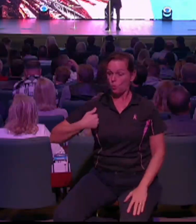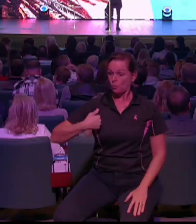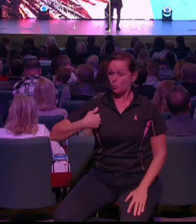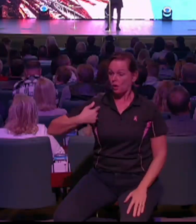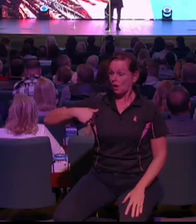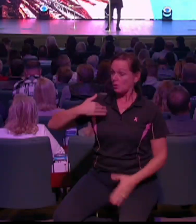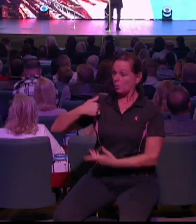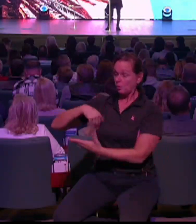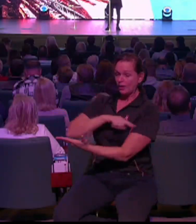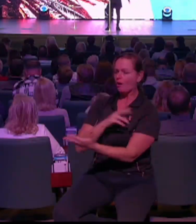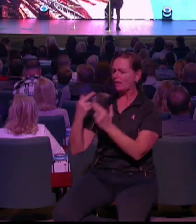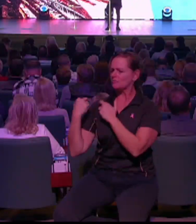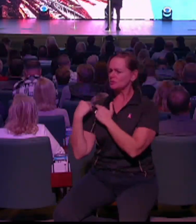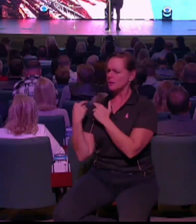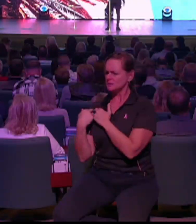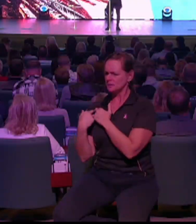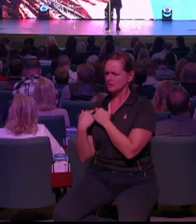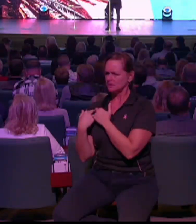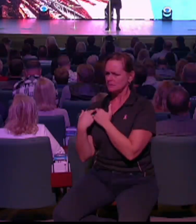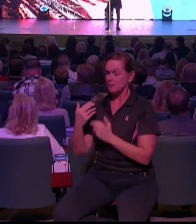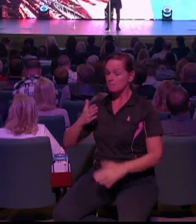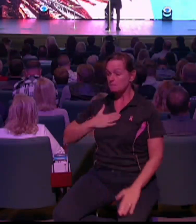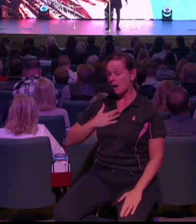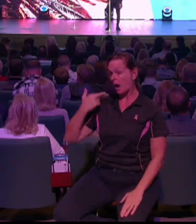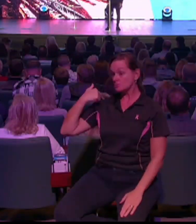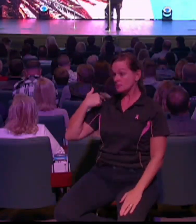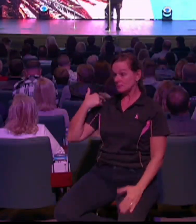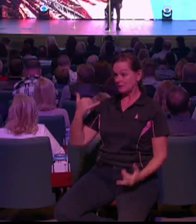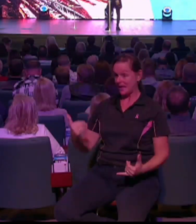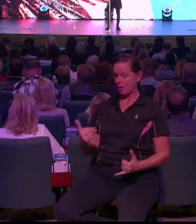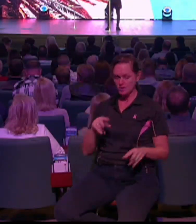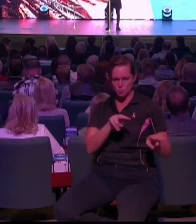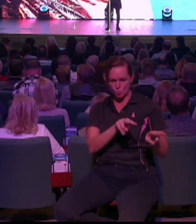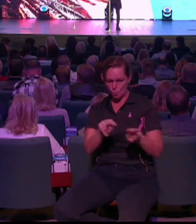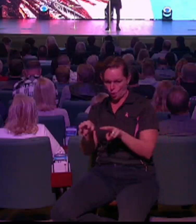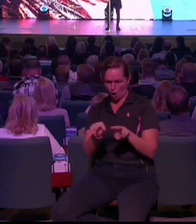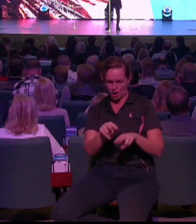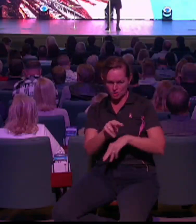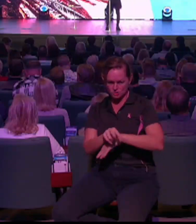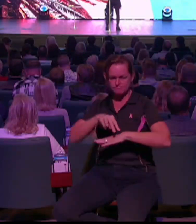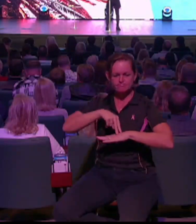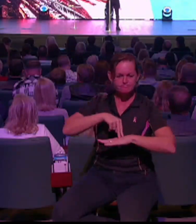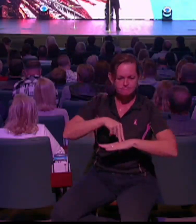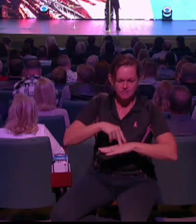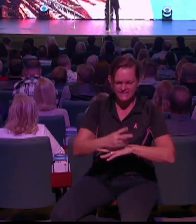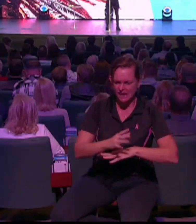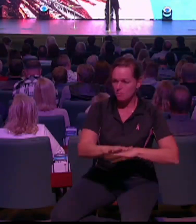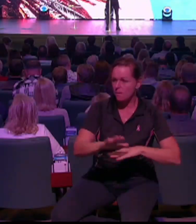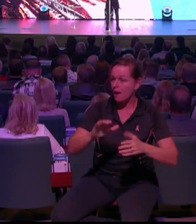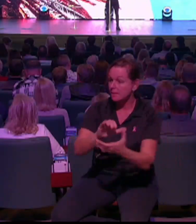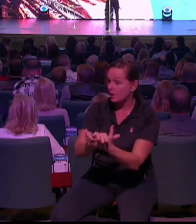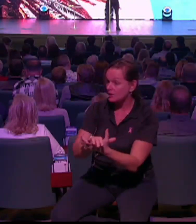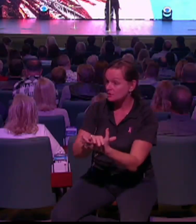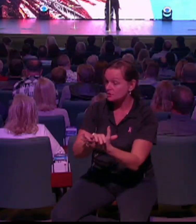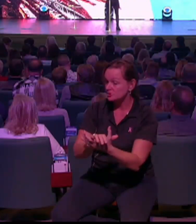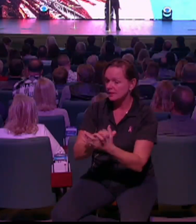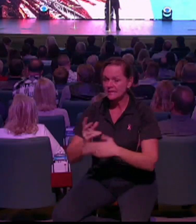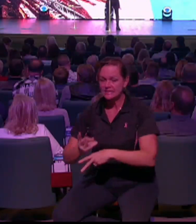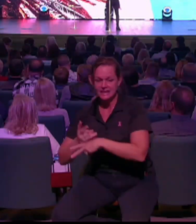me, it's watch post over my grandkids, watch post over my sons, watch post over my marriage, watch post over my community, watch post over some of the